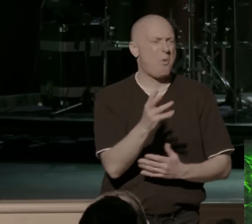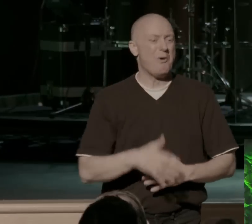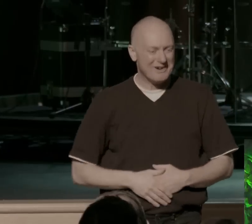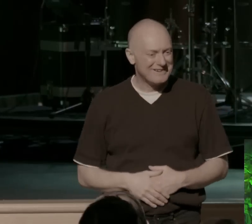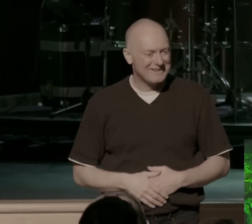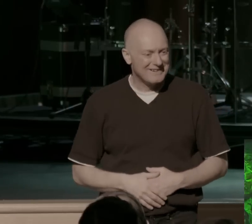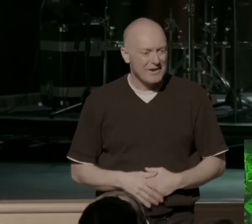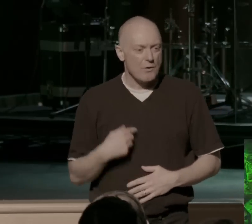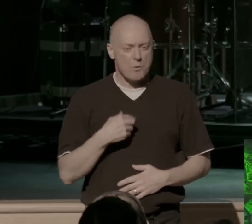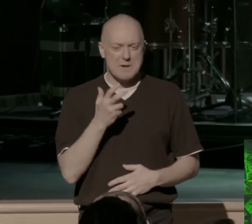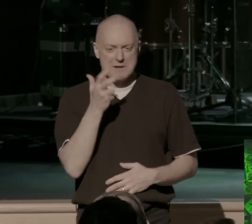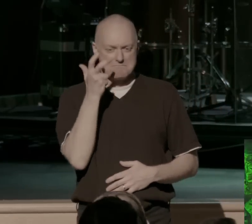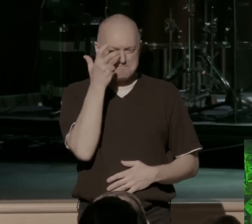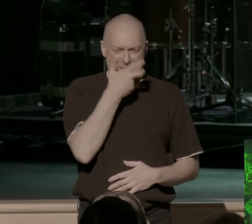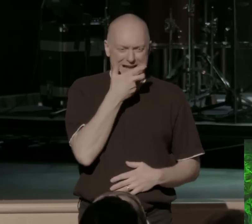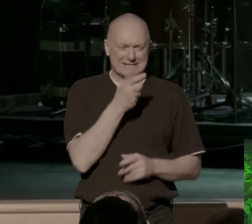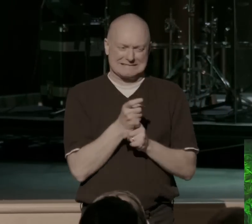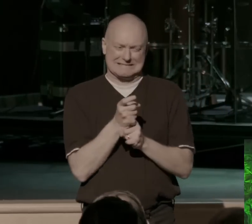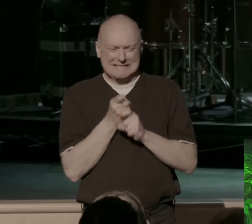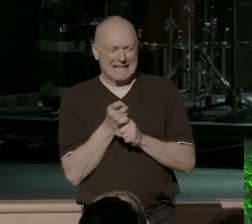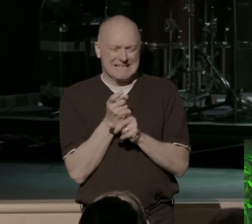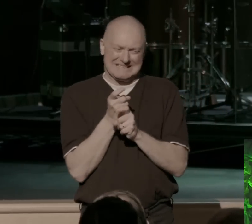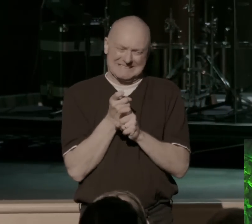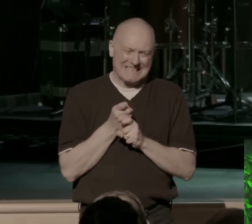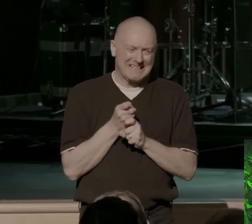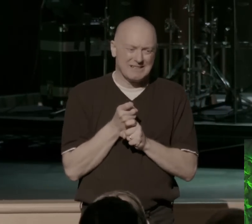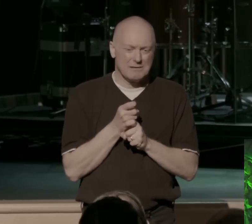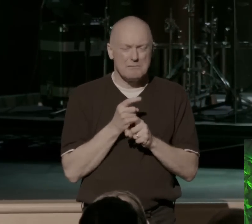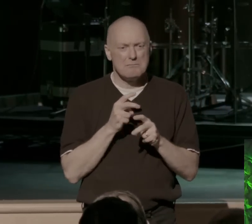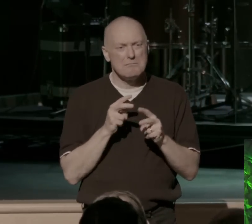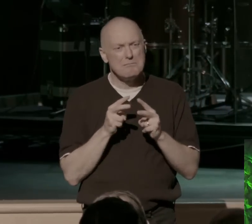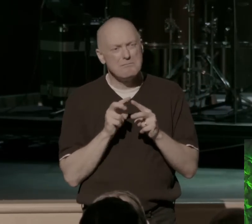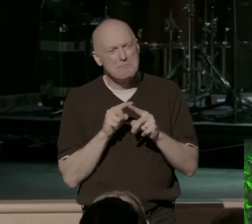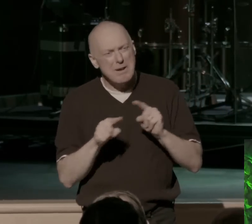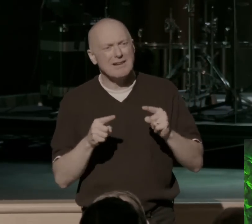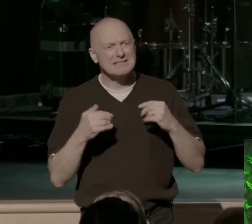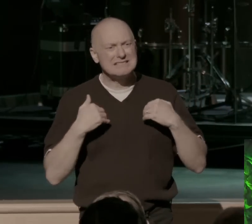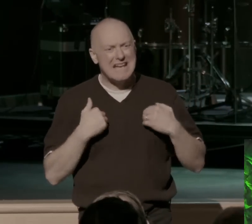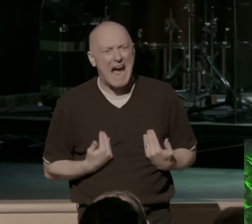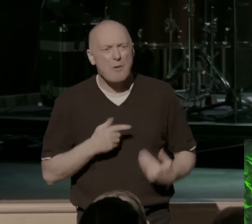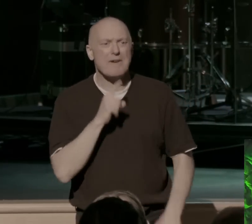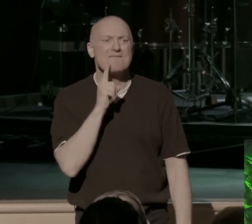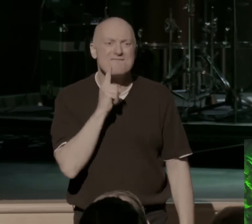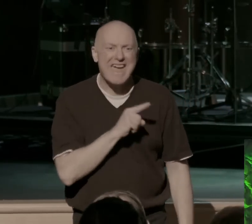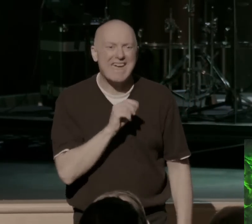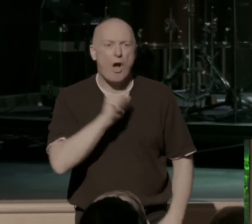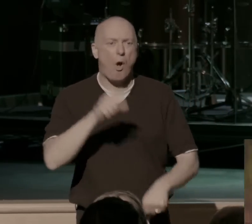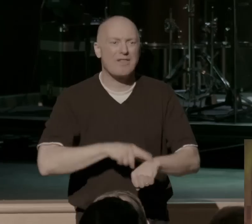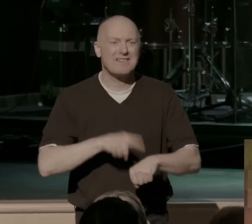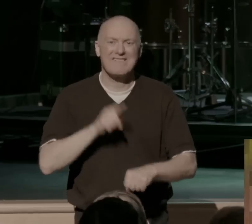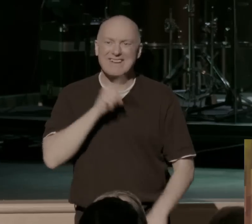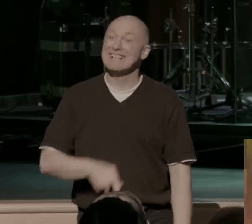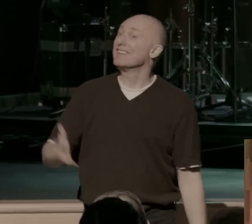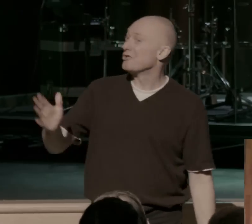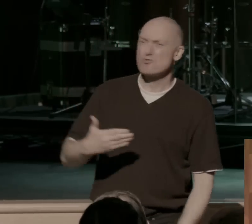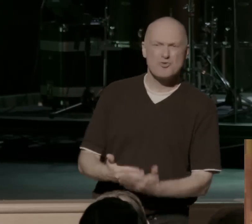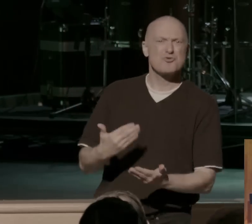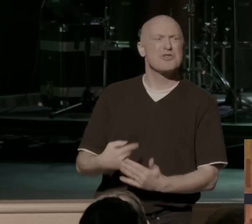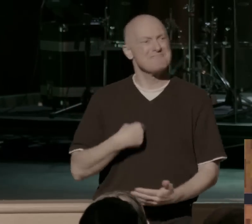And listen, it's so tiring, isn't it? It's so tiring faking being okay all the time. I think that's why Jesus says, come to me, all you who